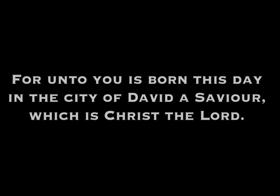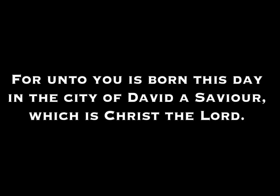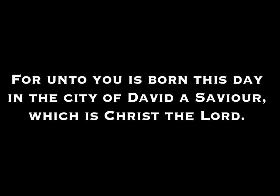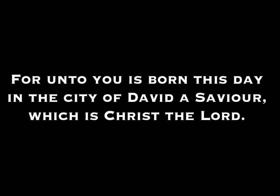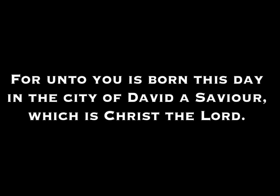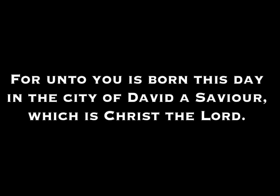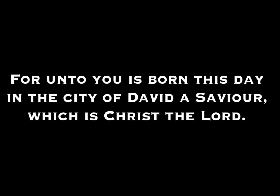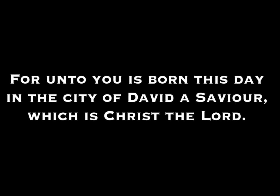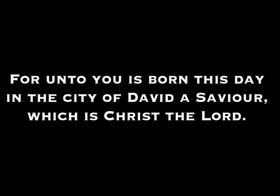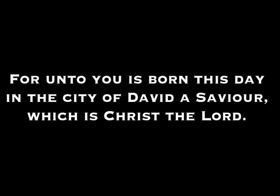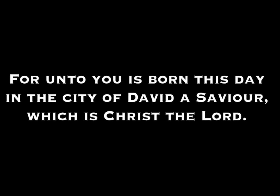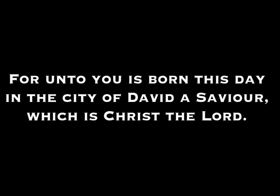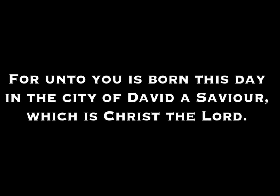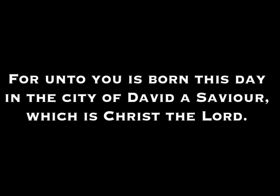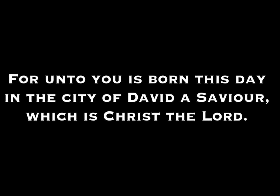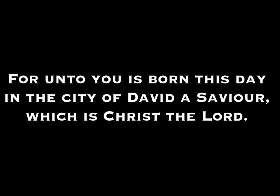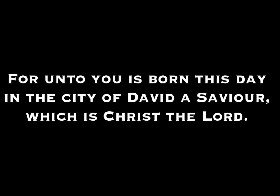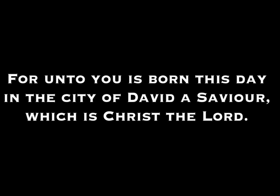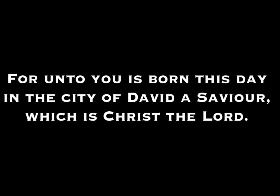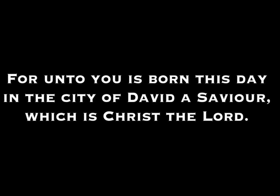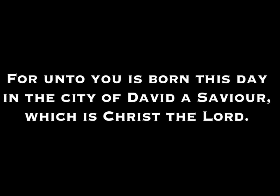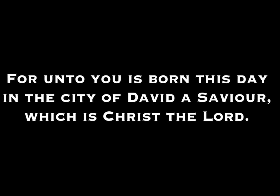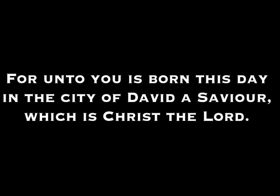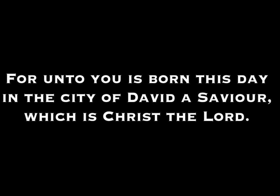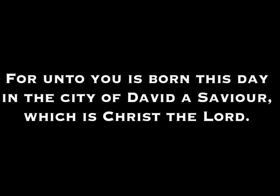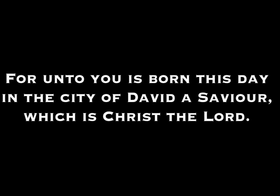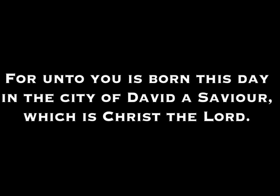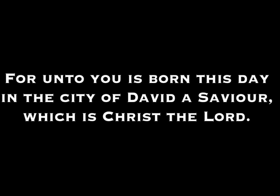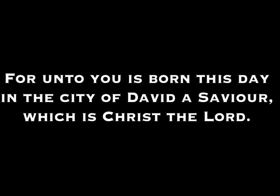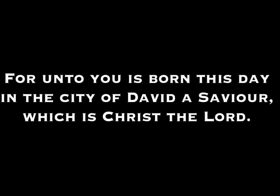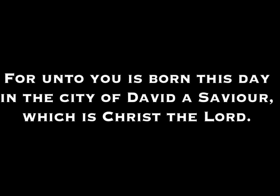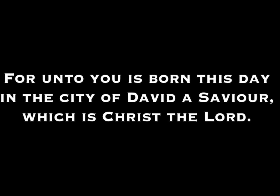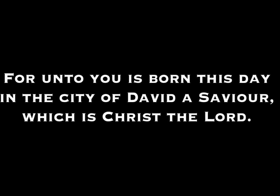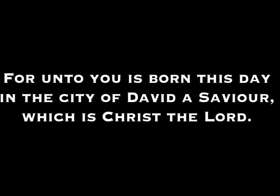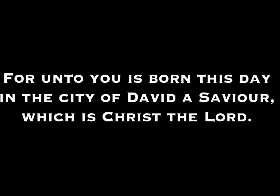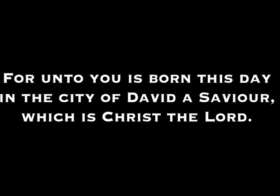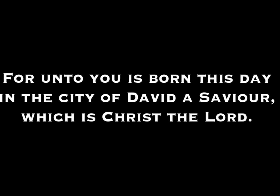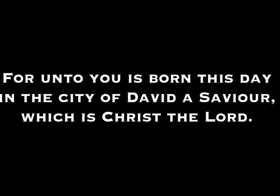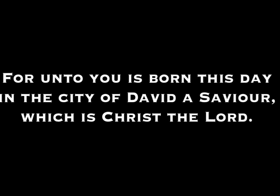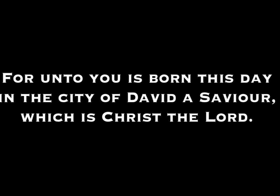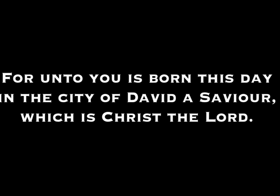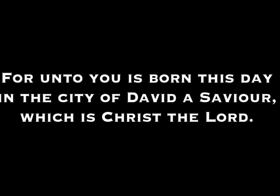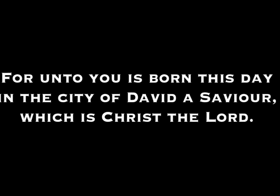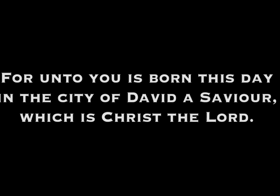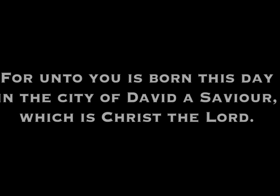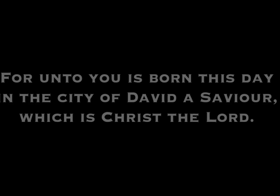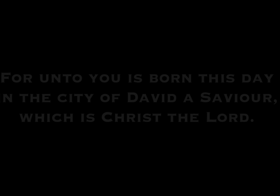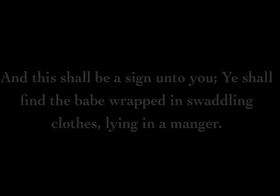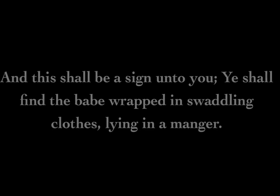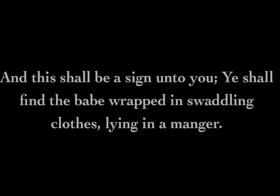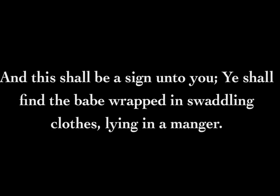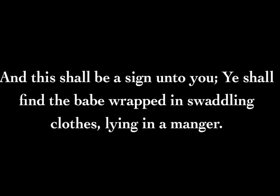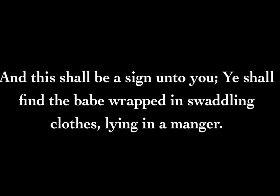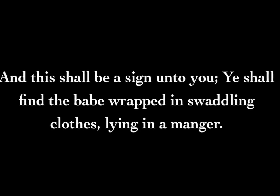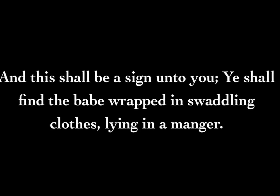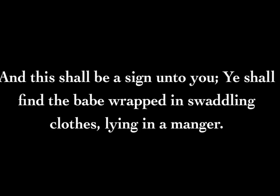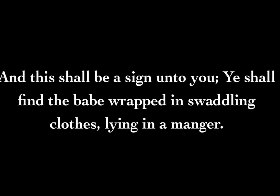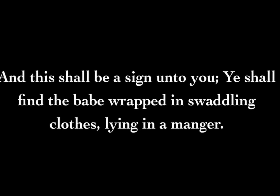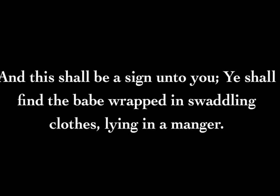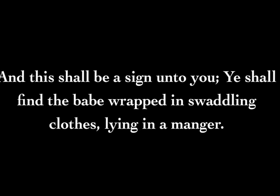people. For unto you is born this day in the city of David a Savior, which is Christ the Lord. And this shall be a